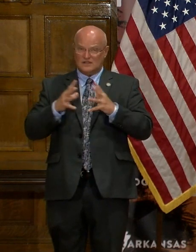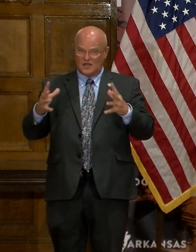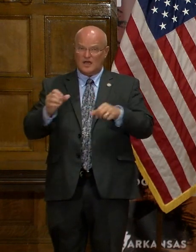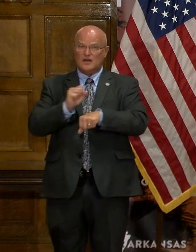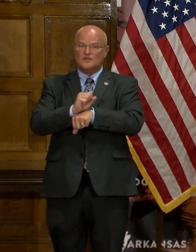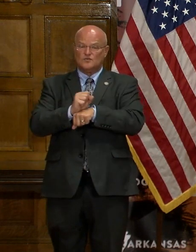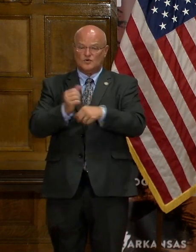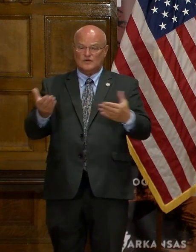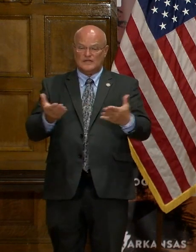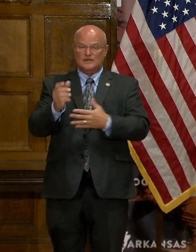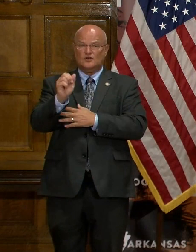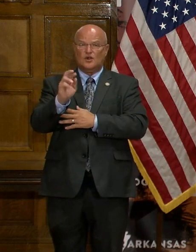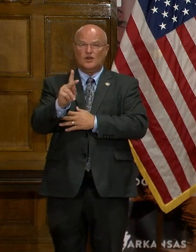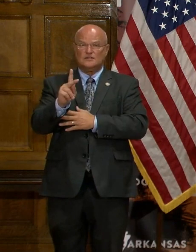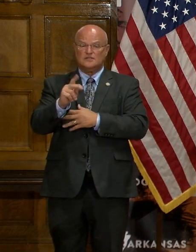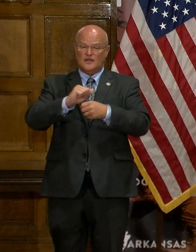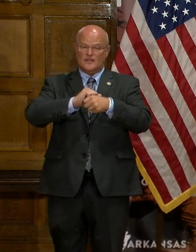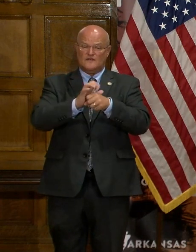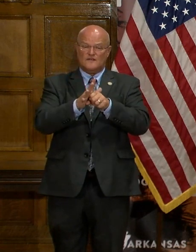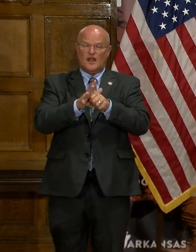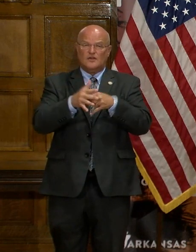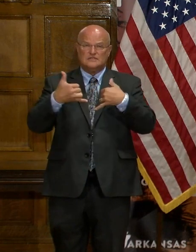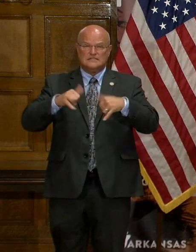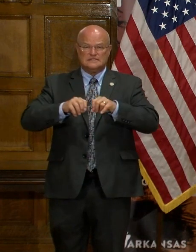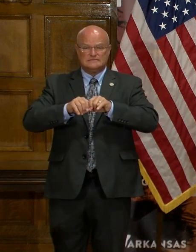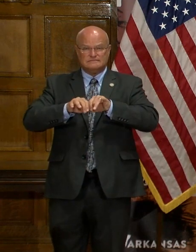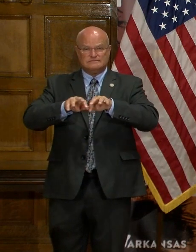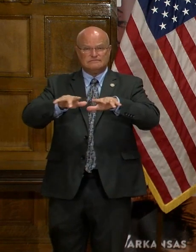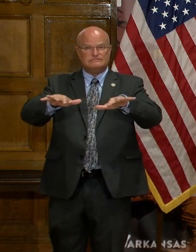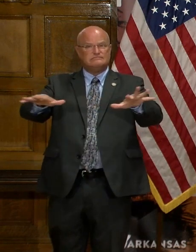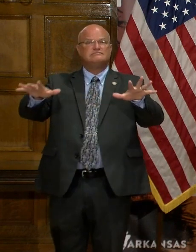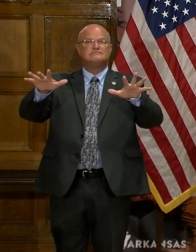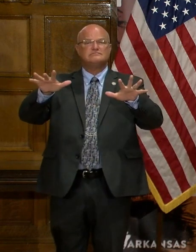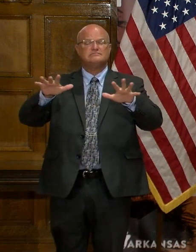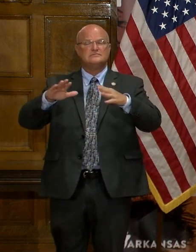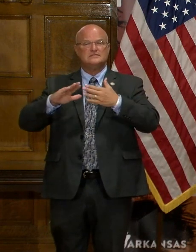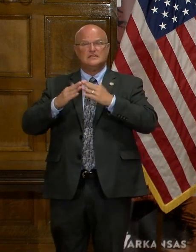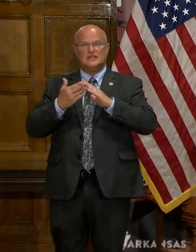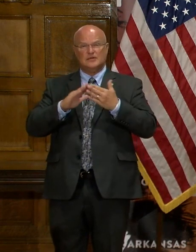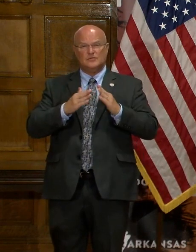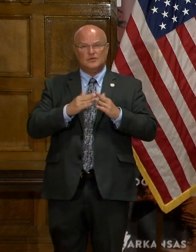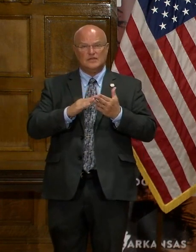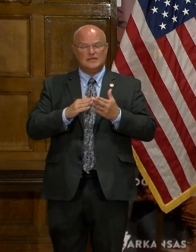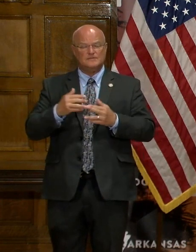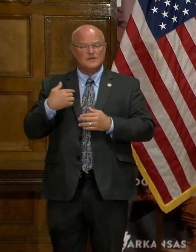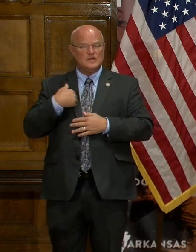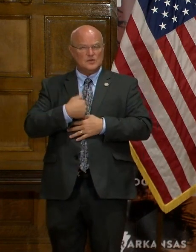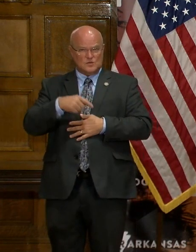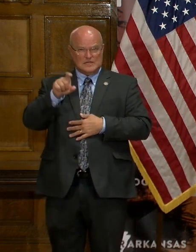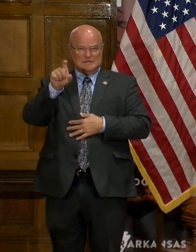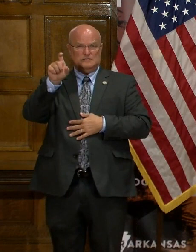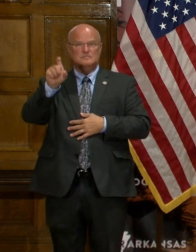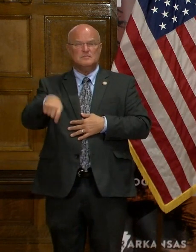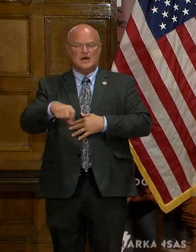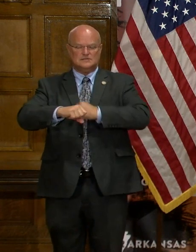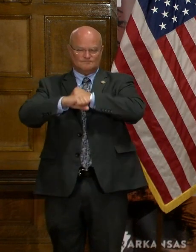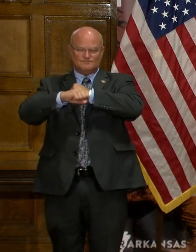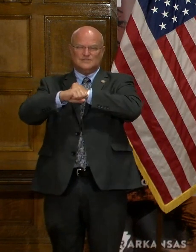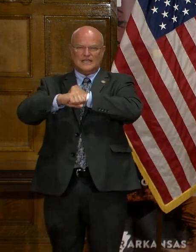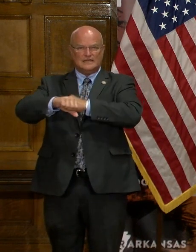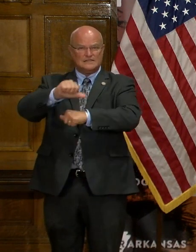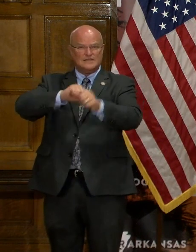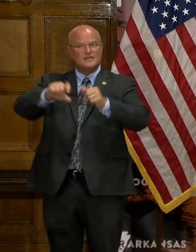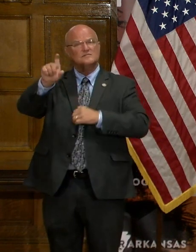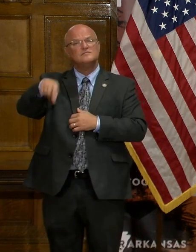in Arkansas, that the virus is still out in our community in various ways. And we have to protect each